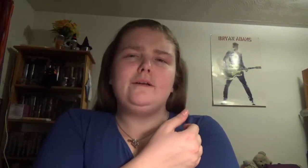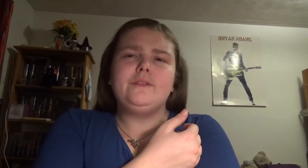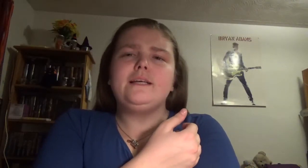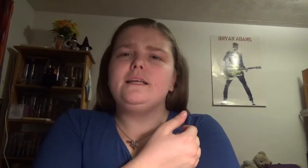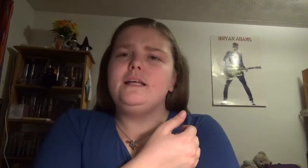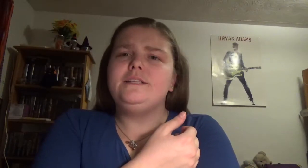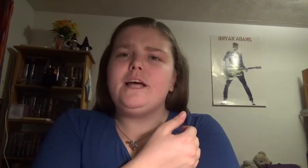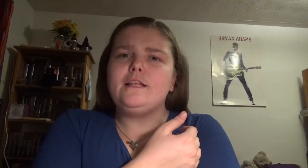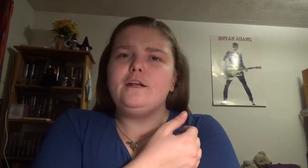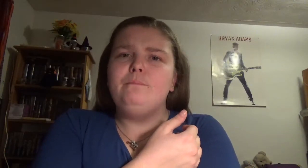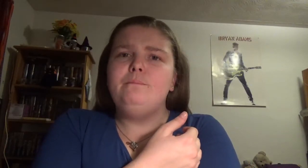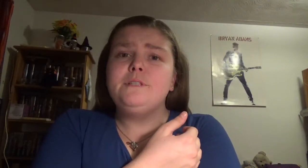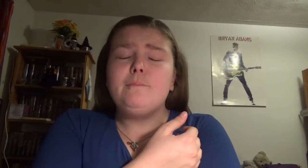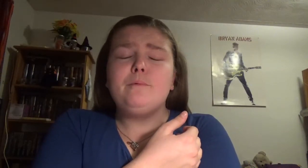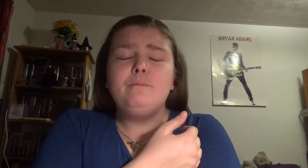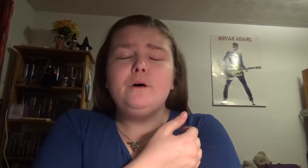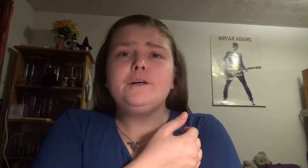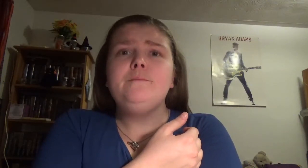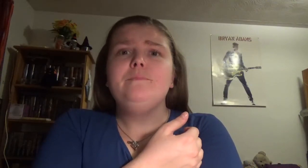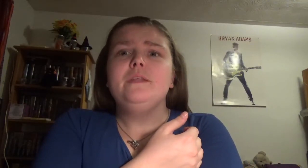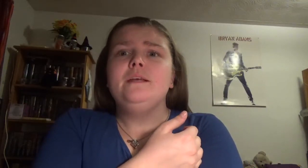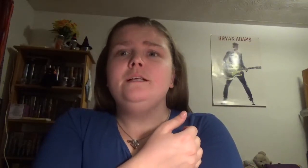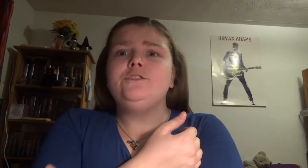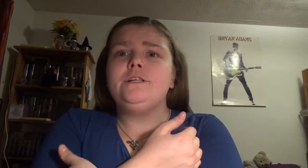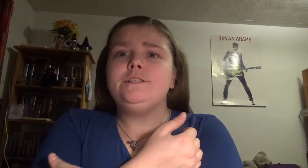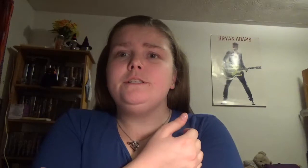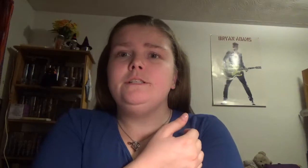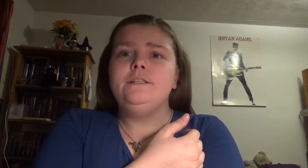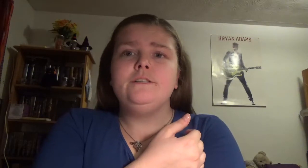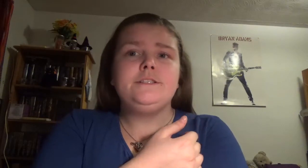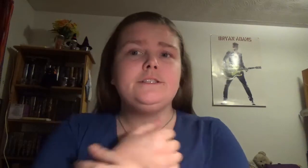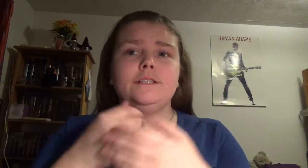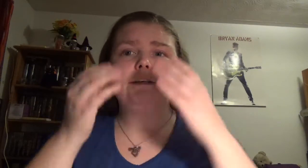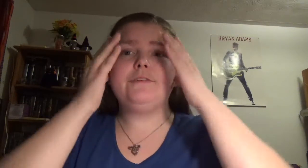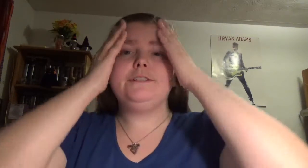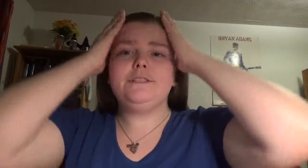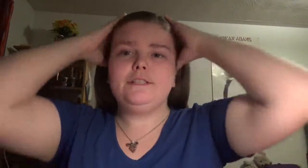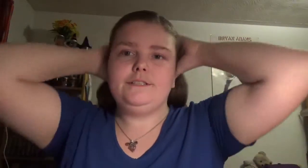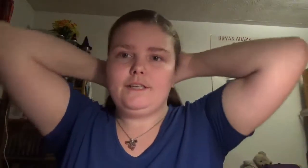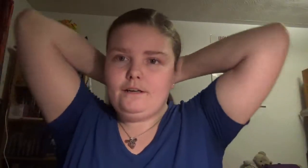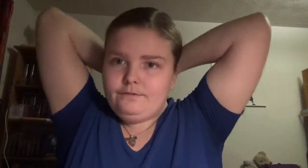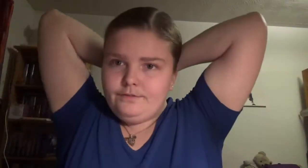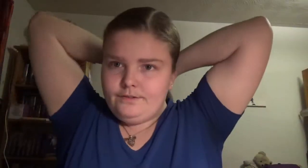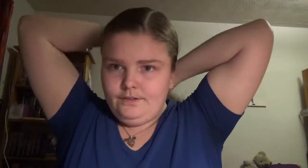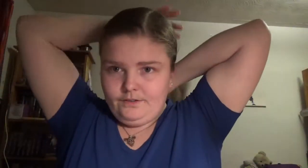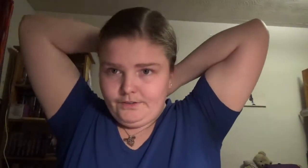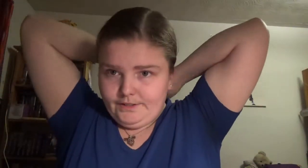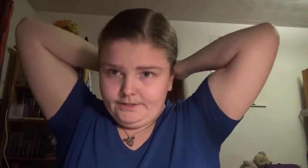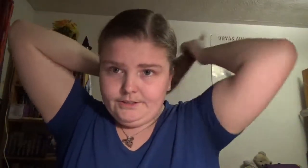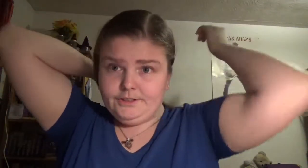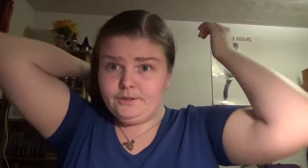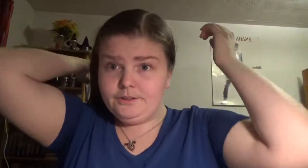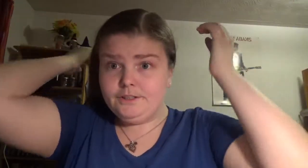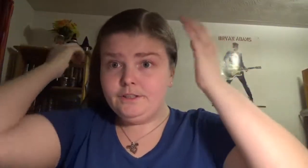I don't think it's that type of book, it's just here's the different stuff. Oh, you can so see.